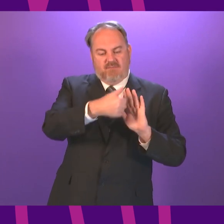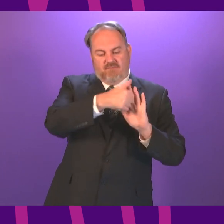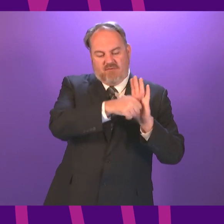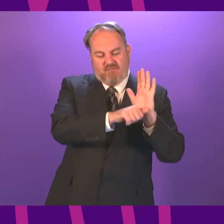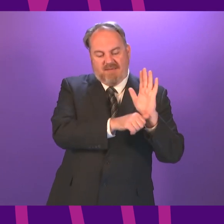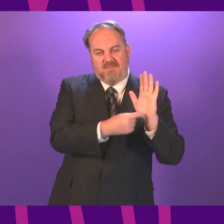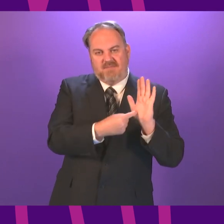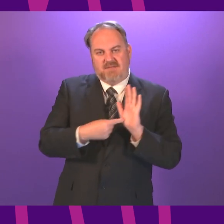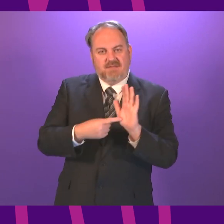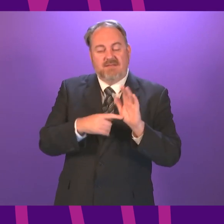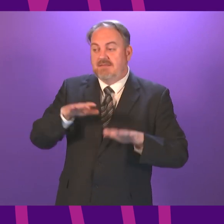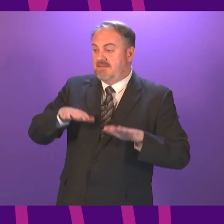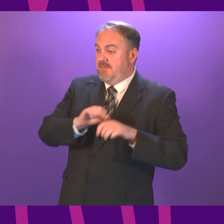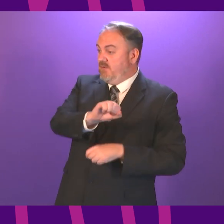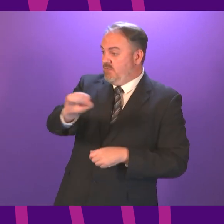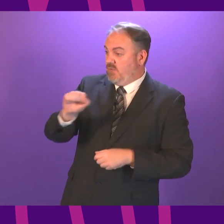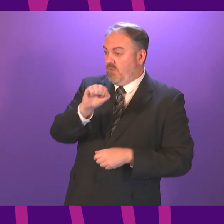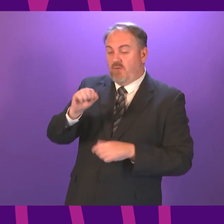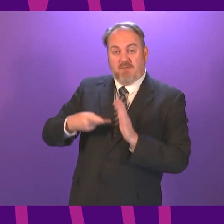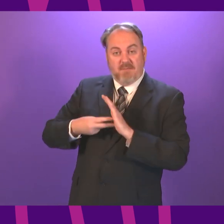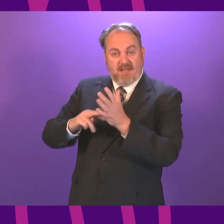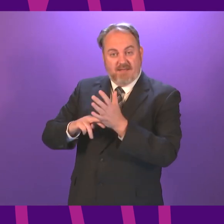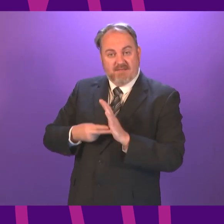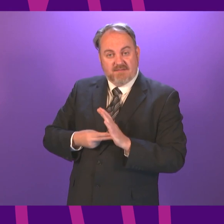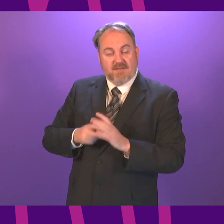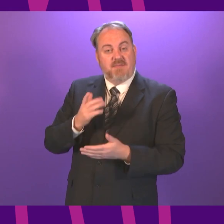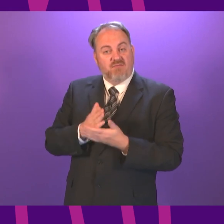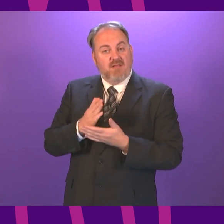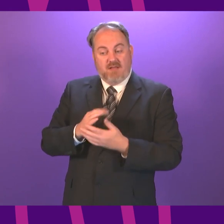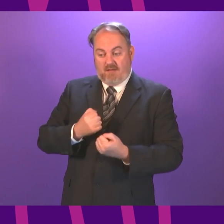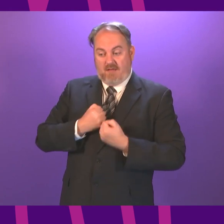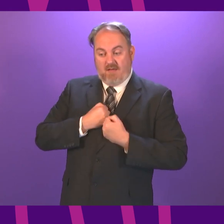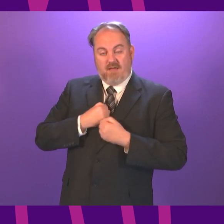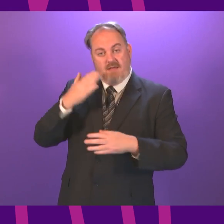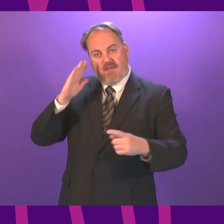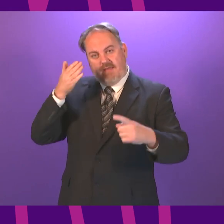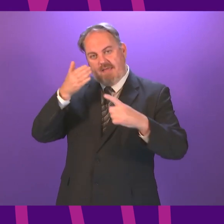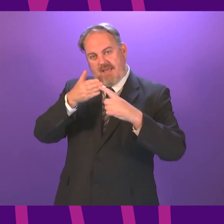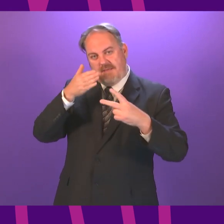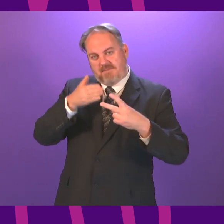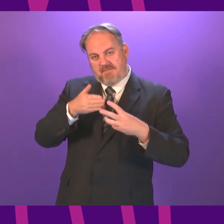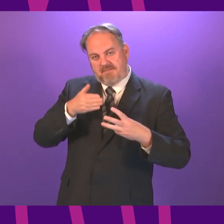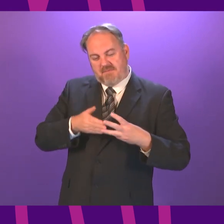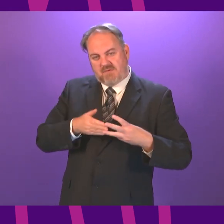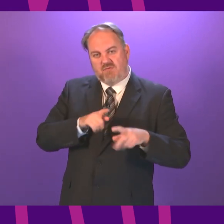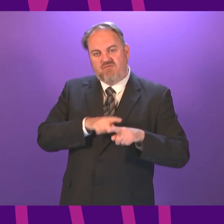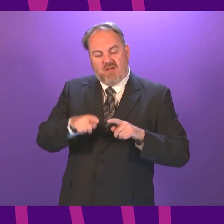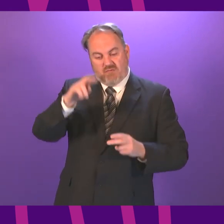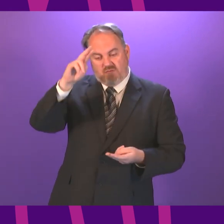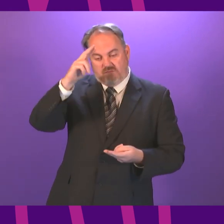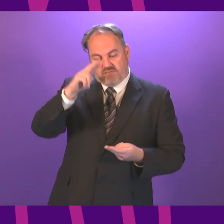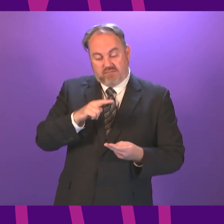programmes of other parties as well at the heart of our efforts to tackle and in time